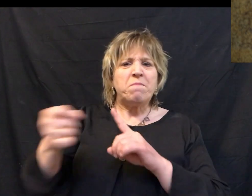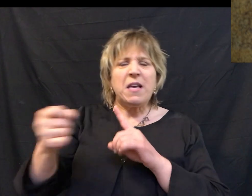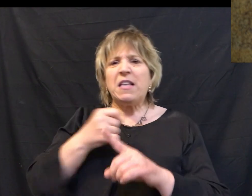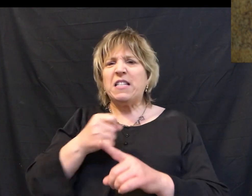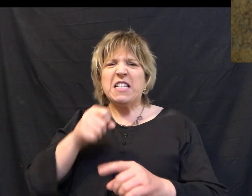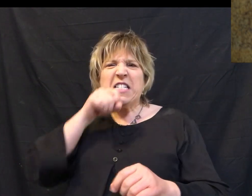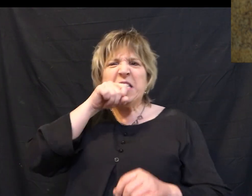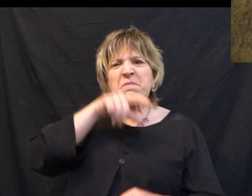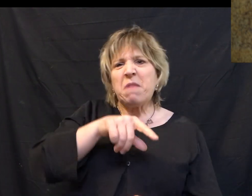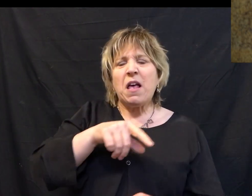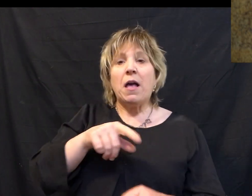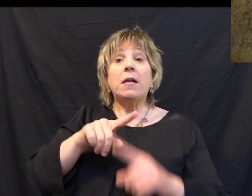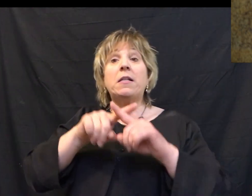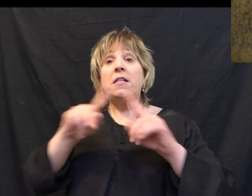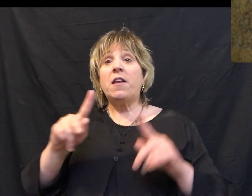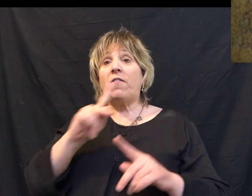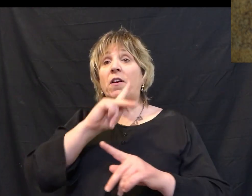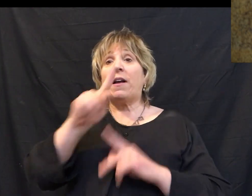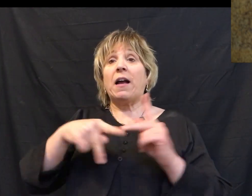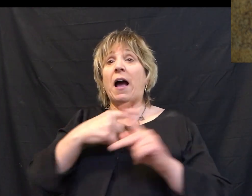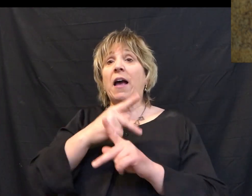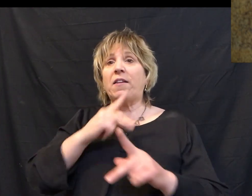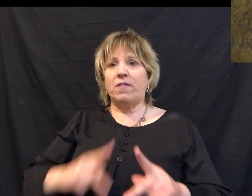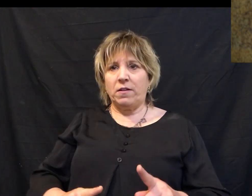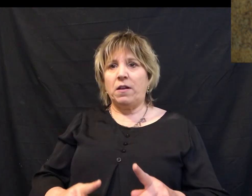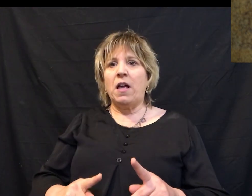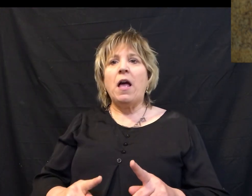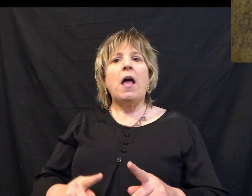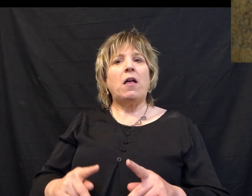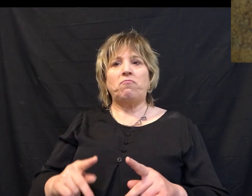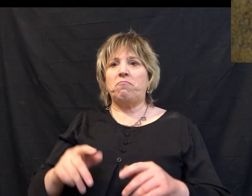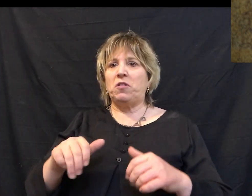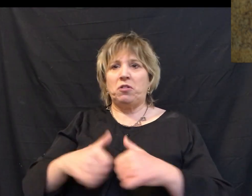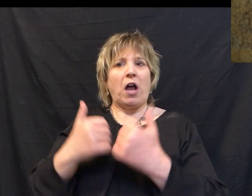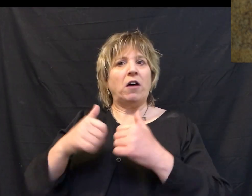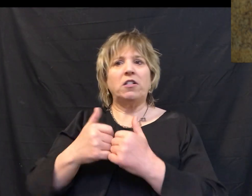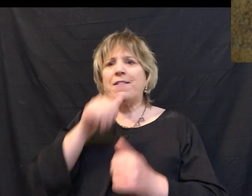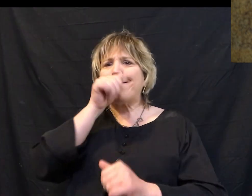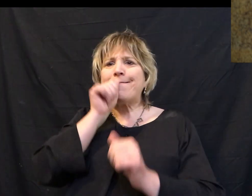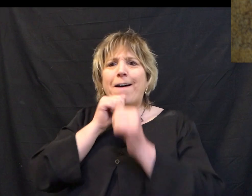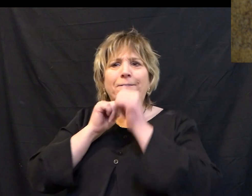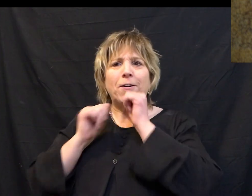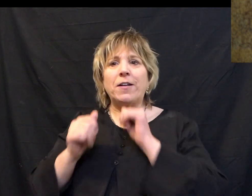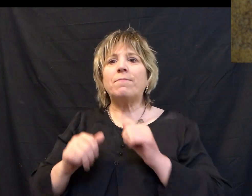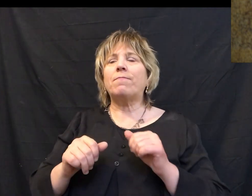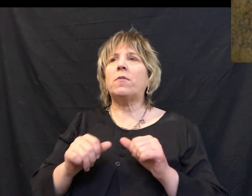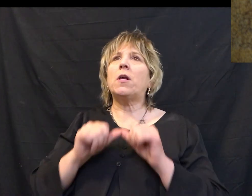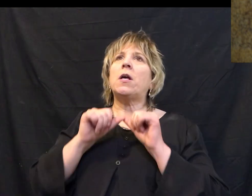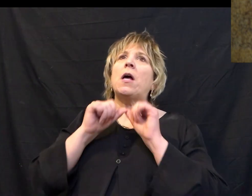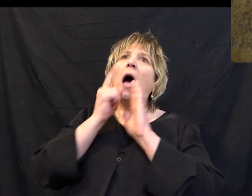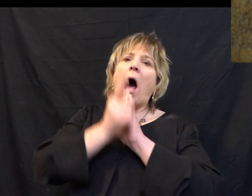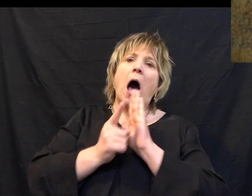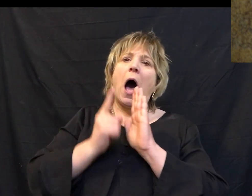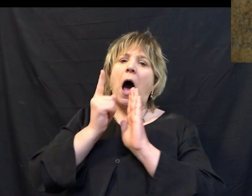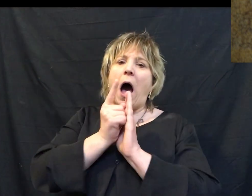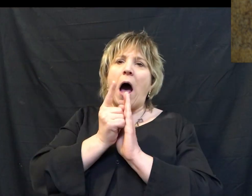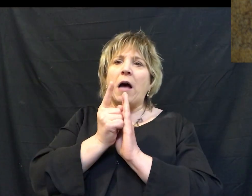spat upon. A different kind of king who stands in the face of adversity suffering on our